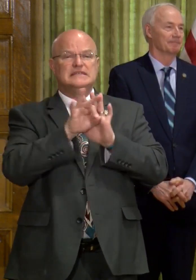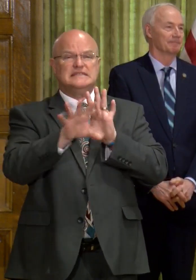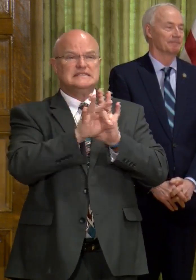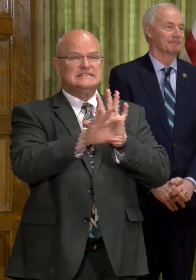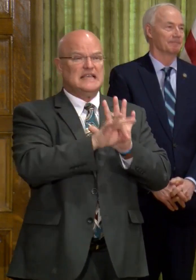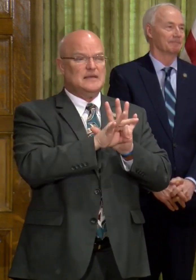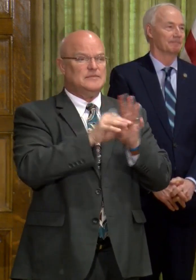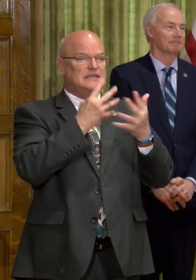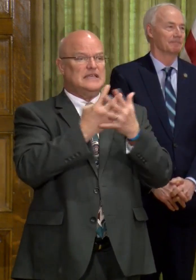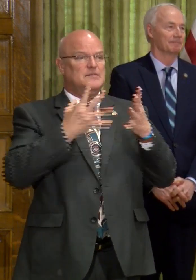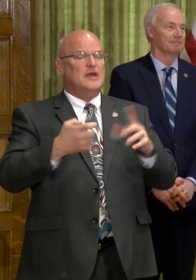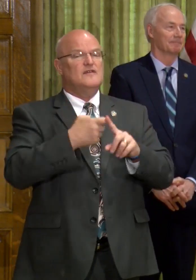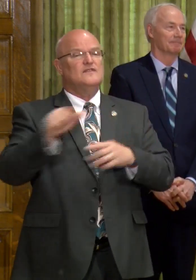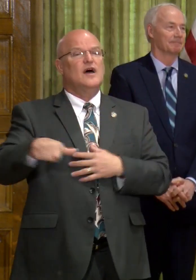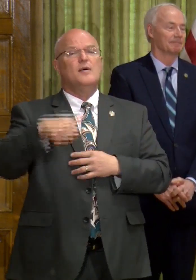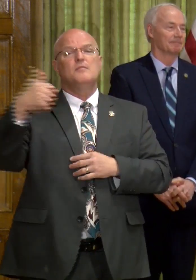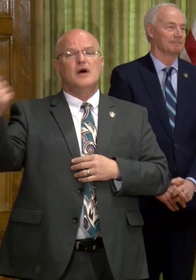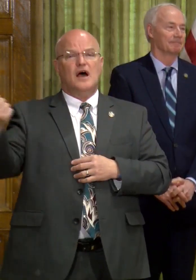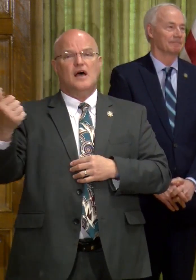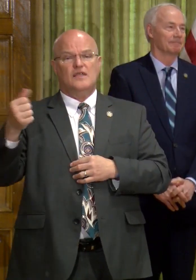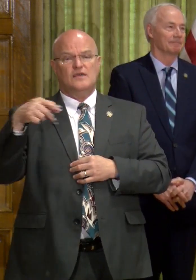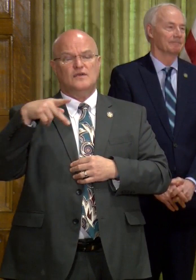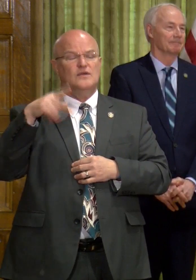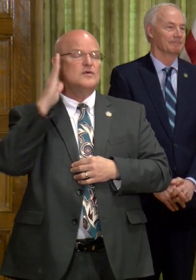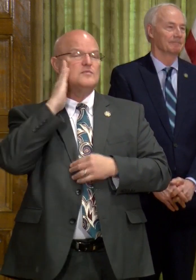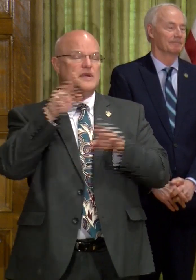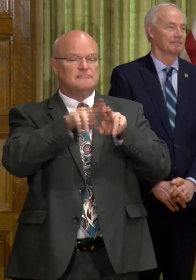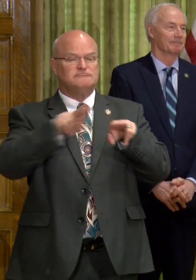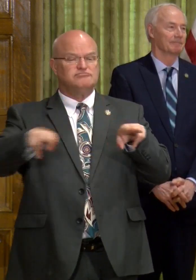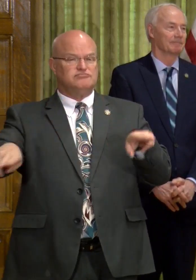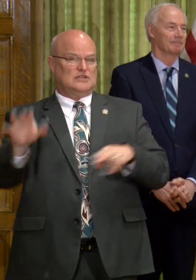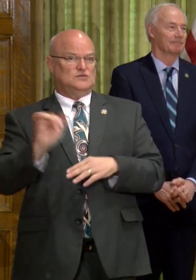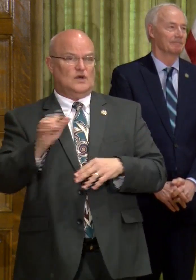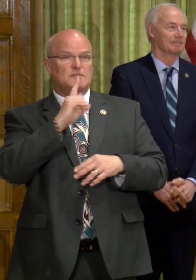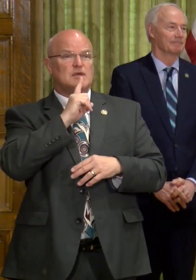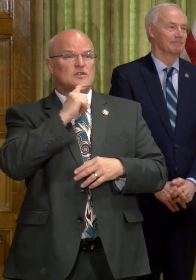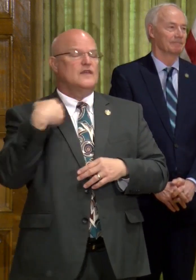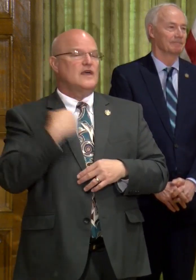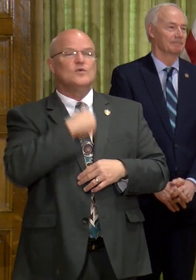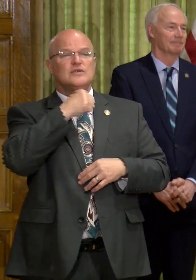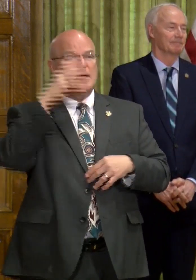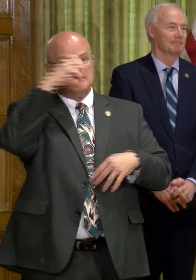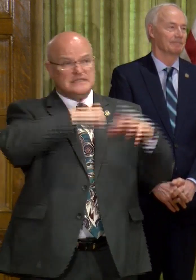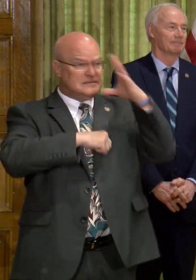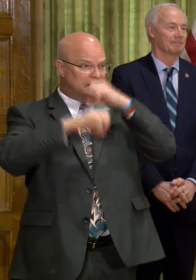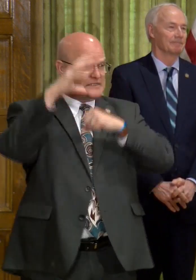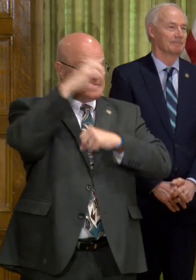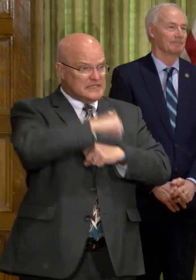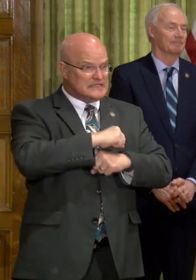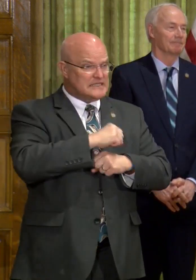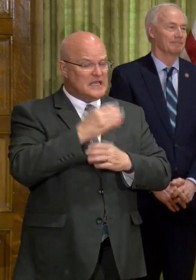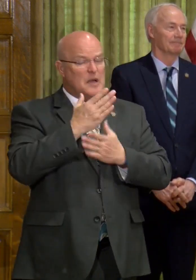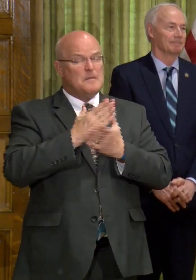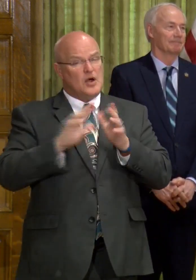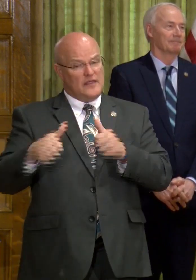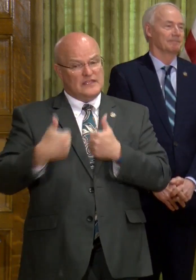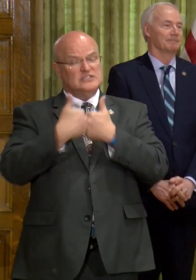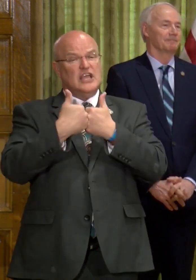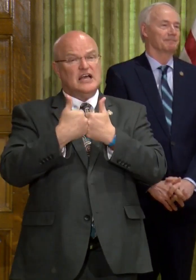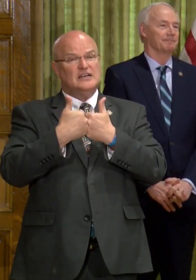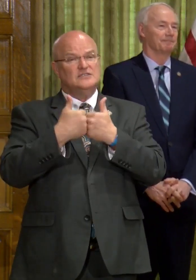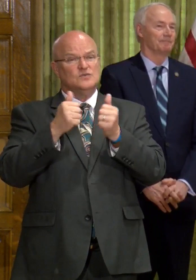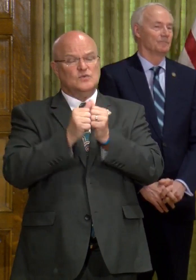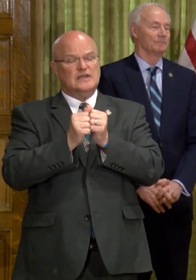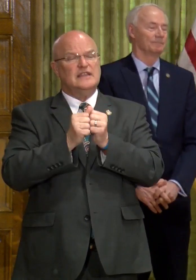inmates from other barracks as well to make sure we're not missing anyone. Part of the challenge in